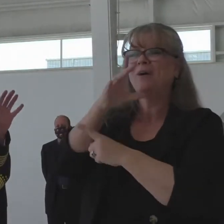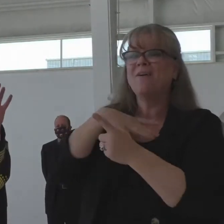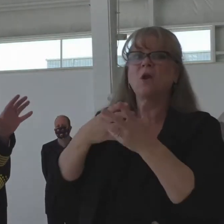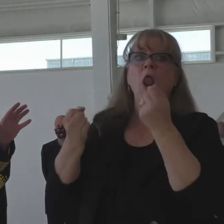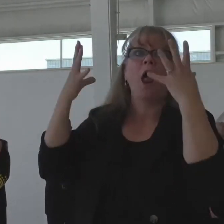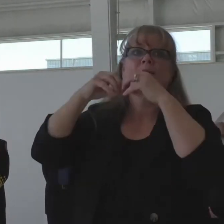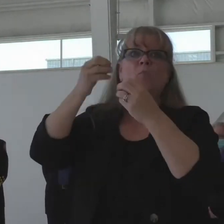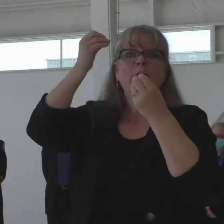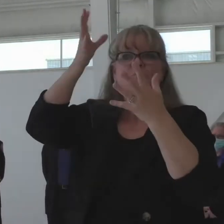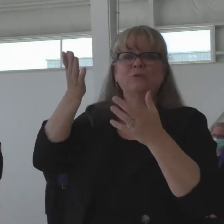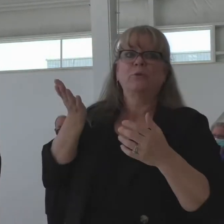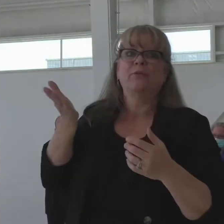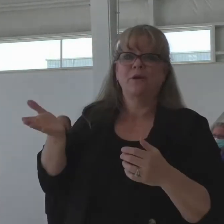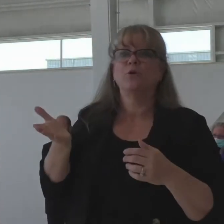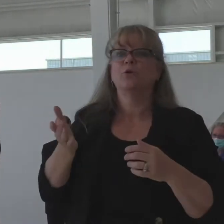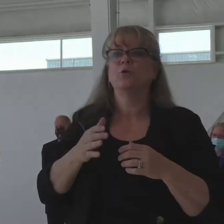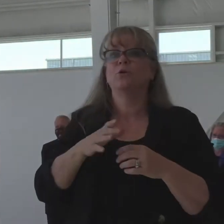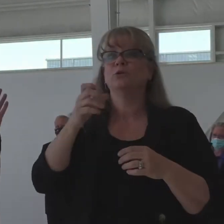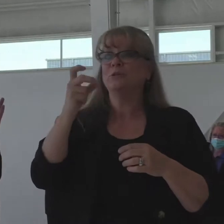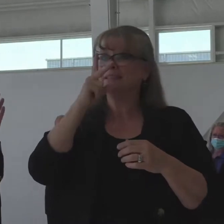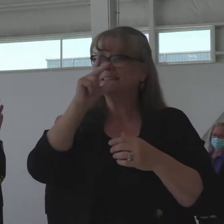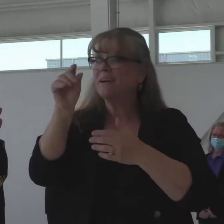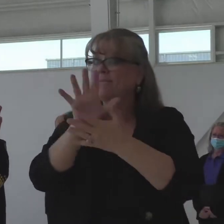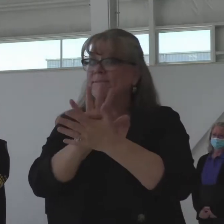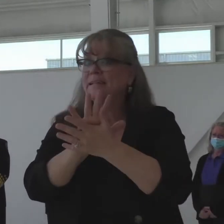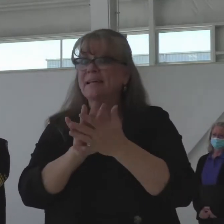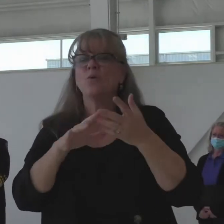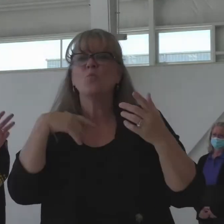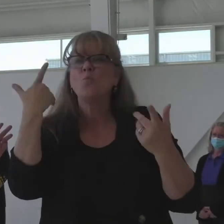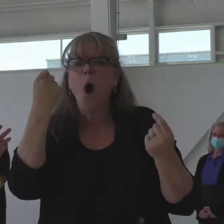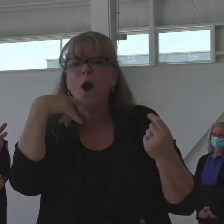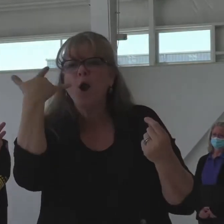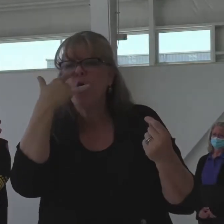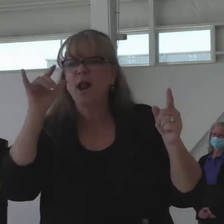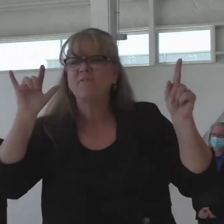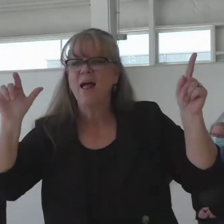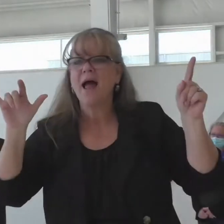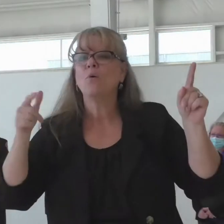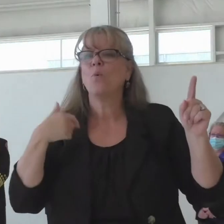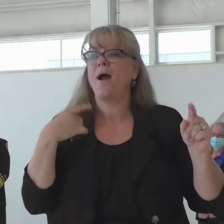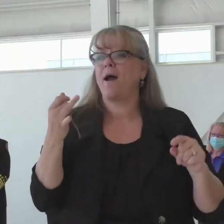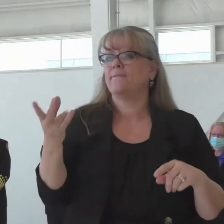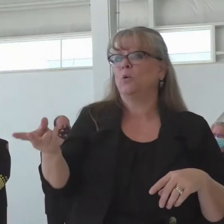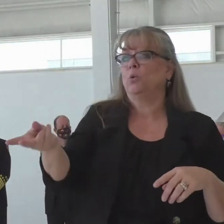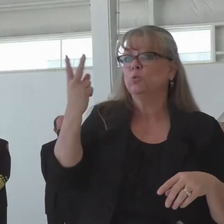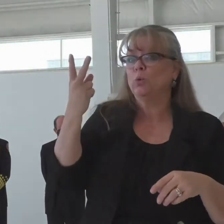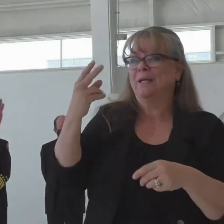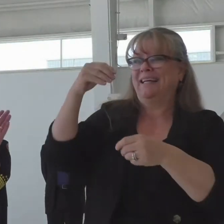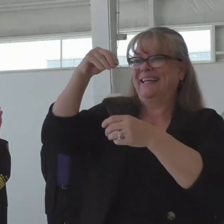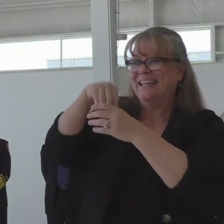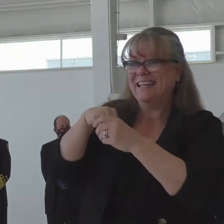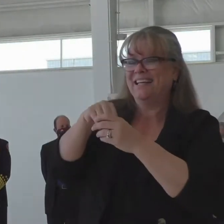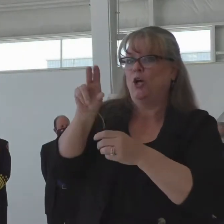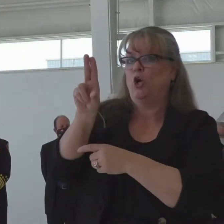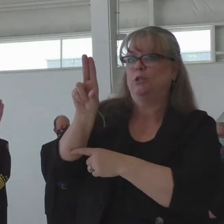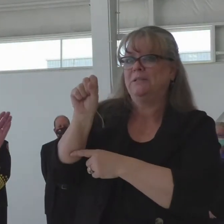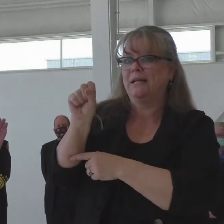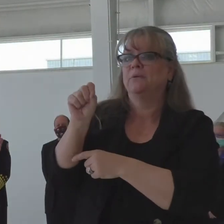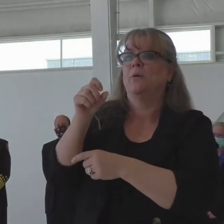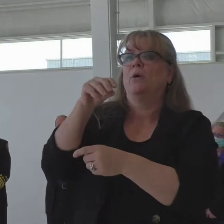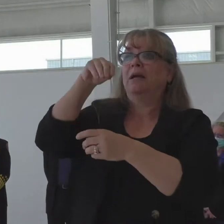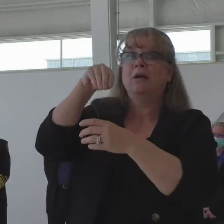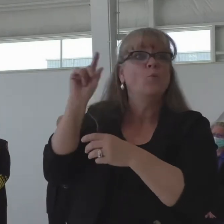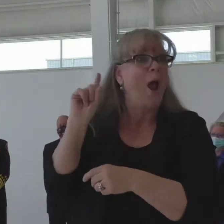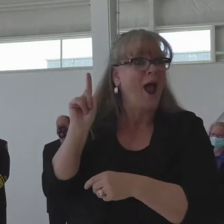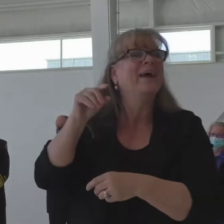videos of the technology and what that's doing these are the only two aircraft in the United States of America and in Colorado is leading the